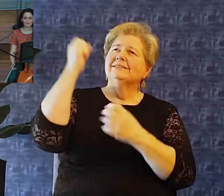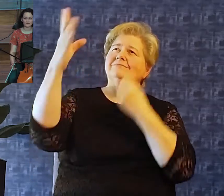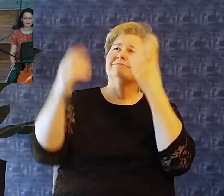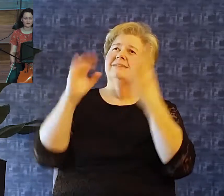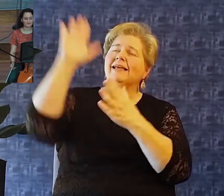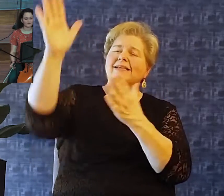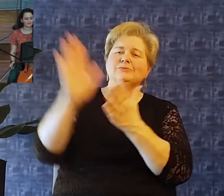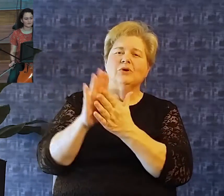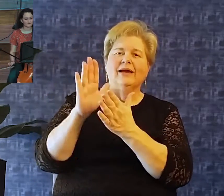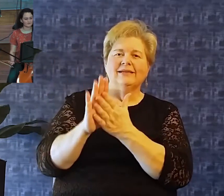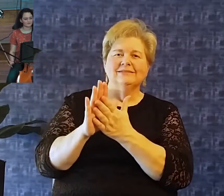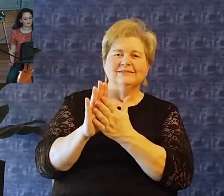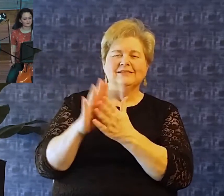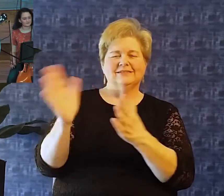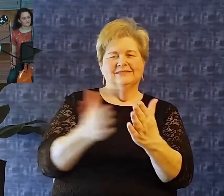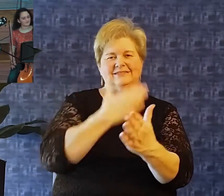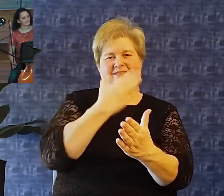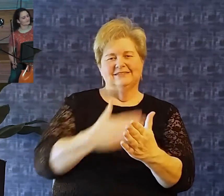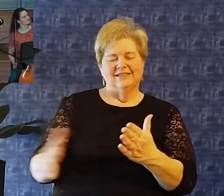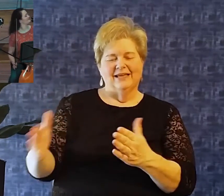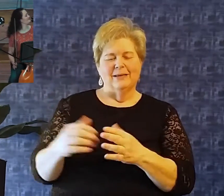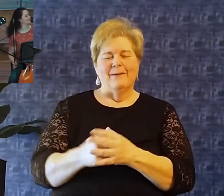thou fount of every blessing. Let's sing it together.